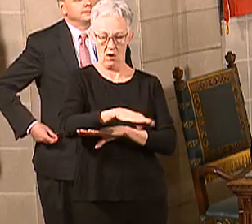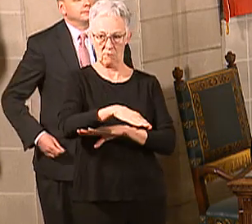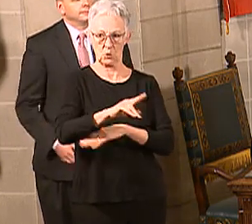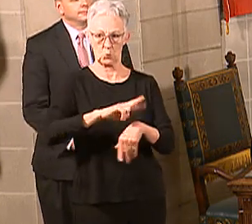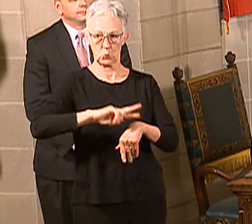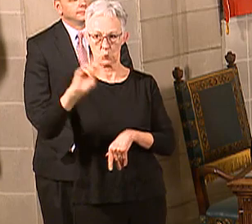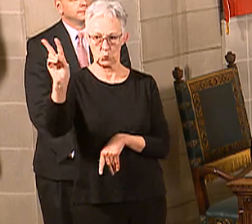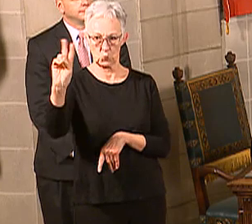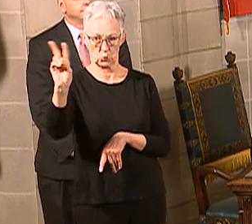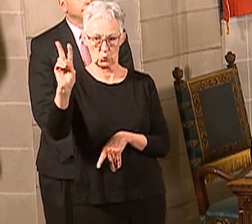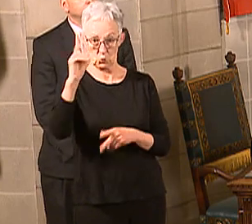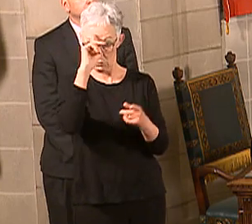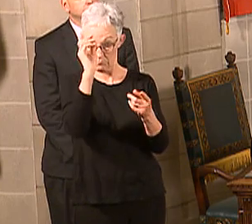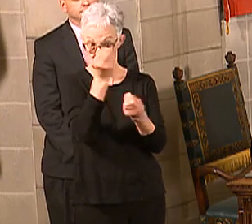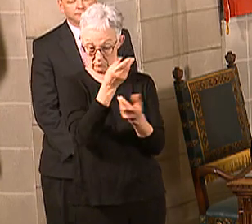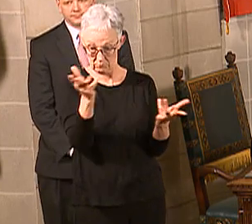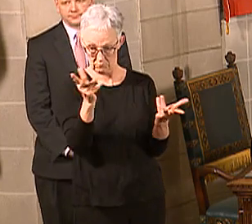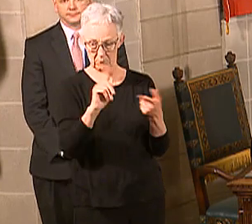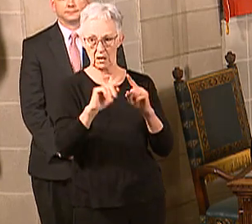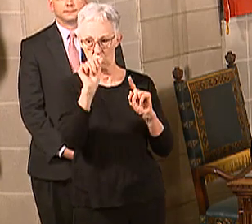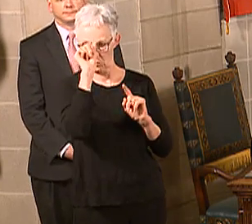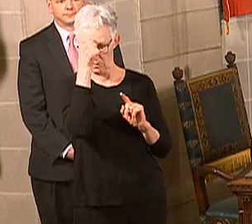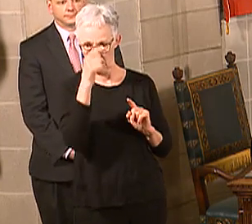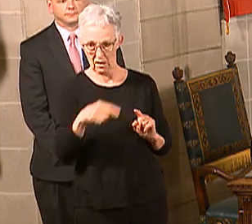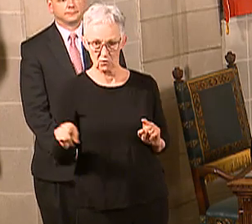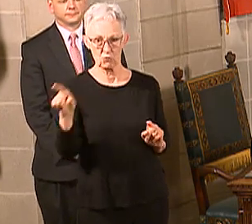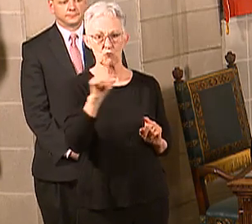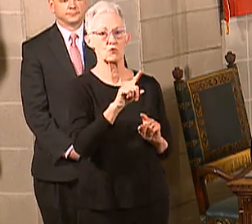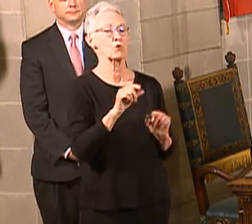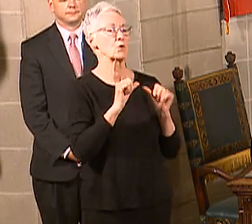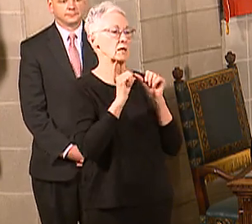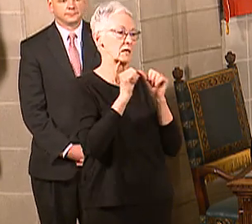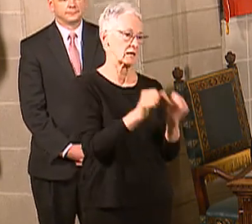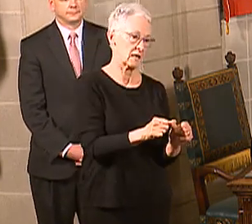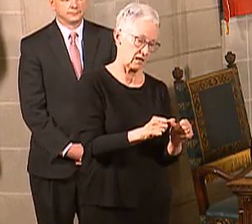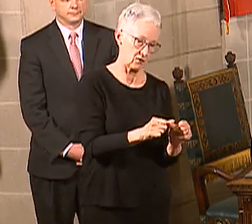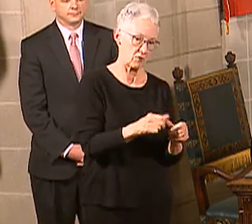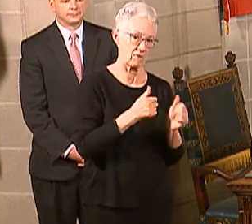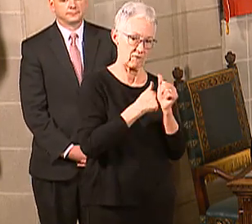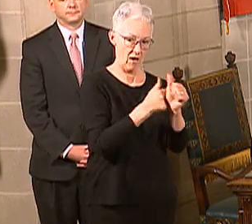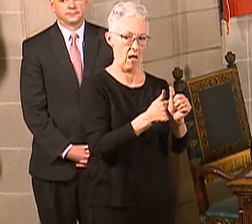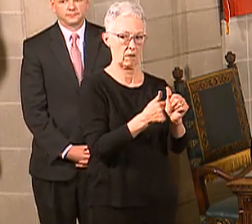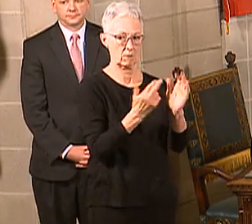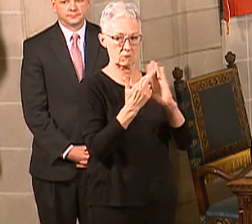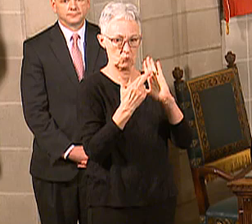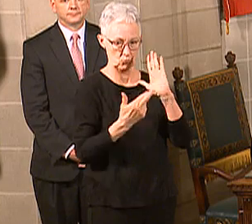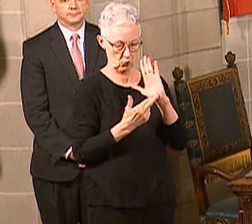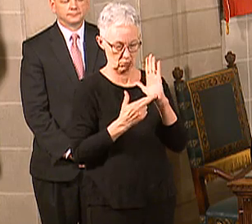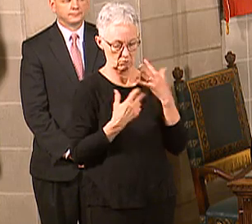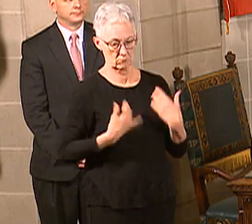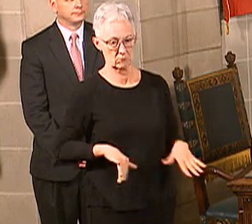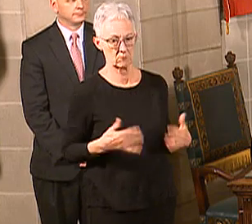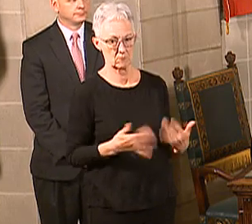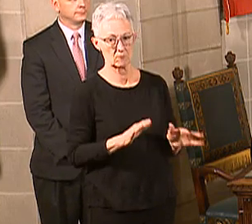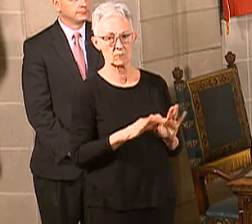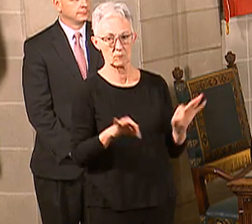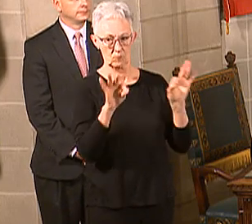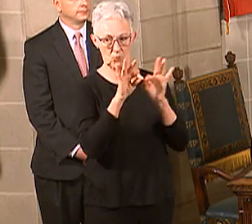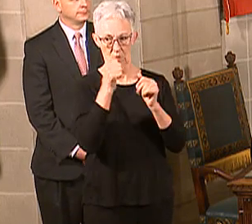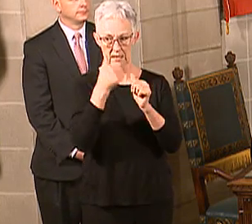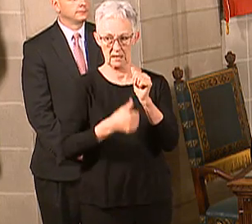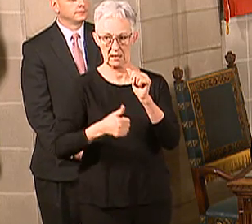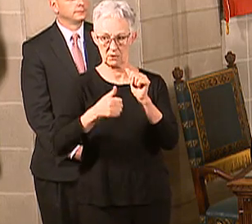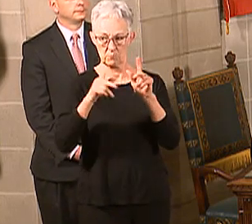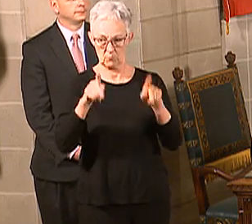But, again, just to remind everybody, please continue practicing those social distancing guidelines. They are so important. Every Nebraskan can be a